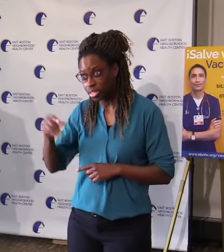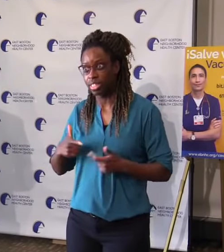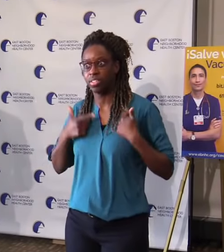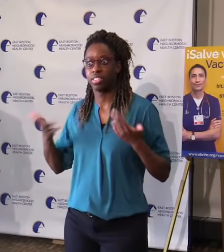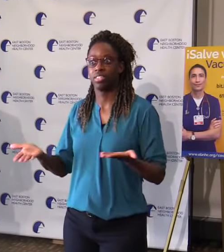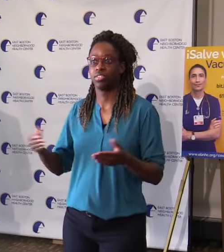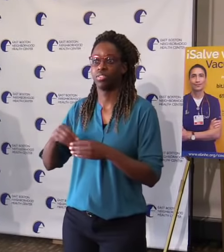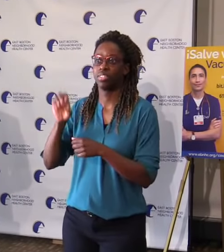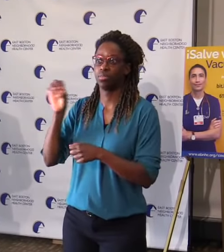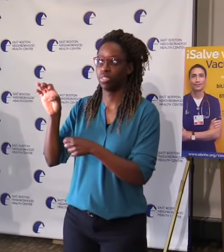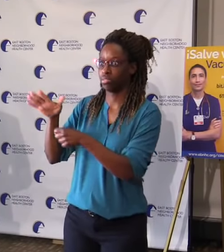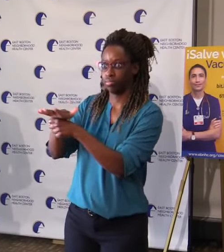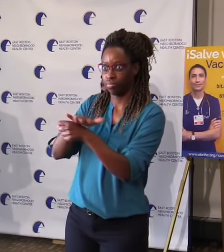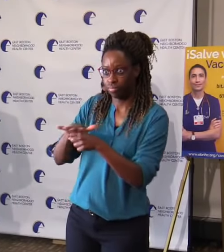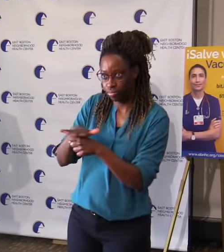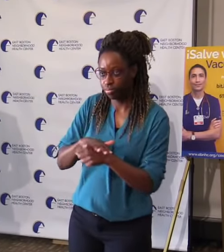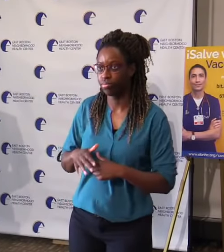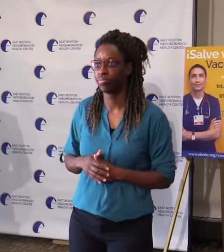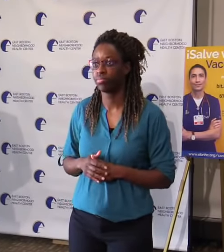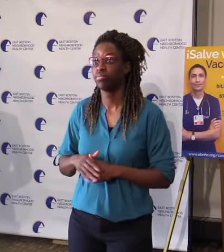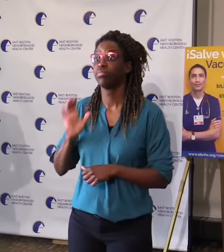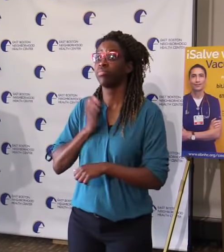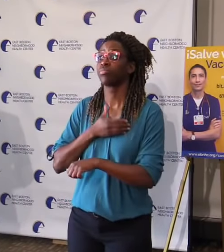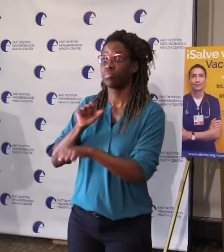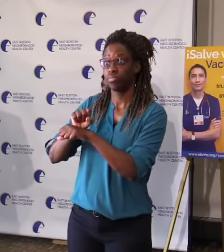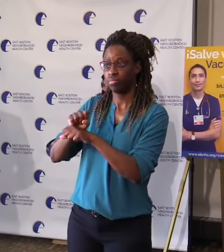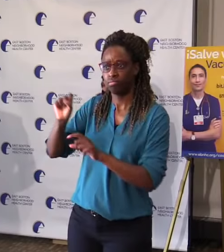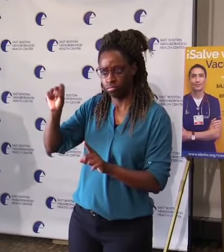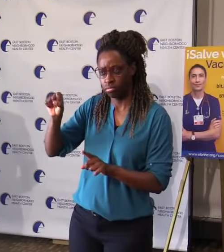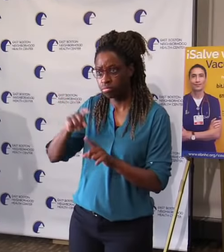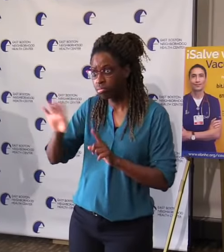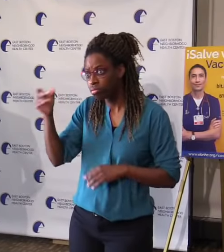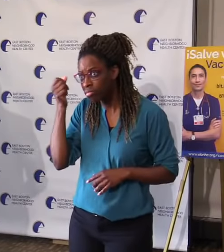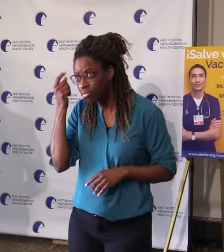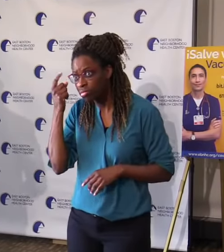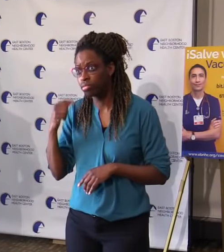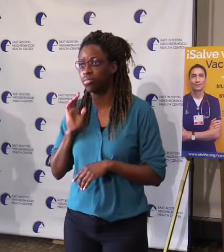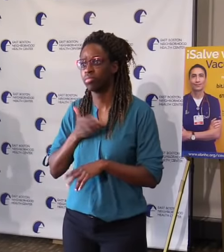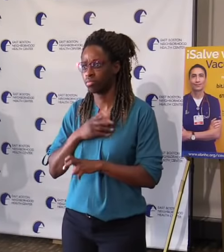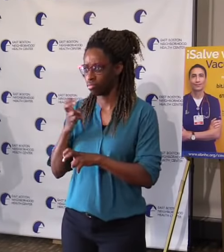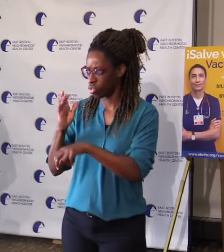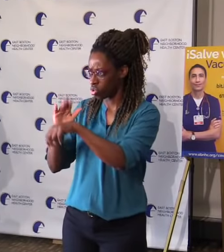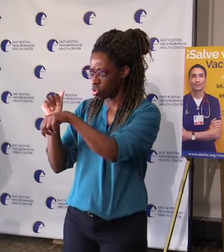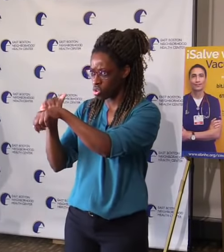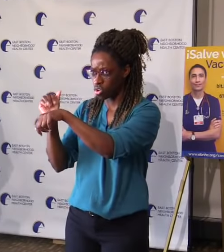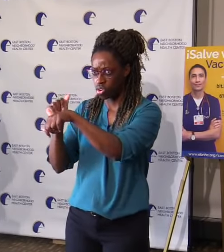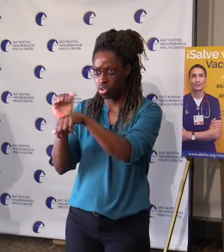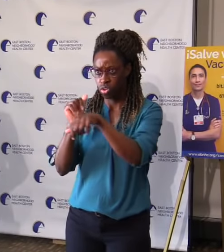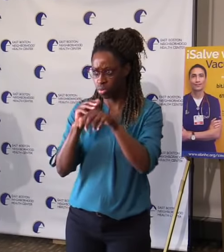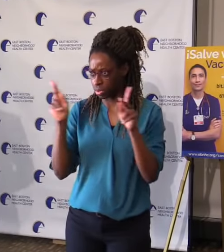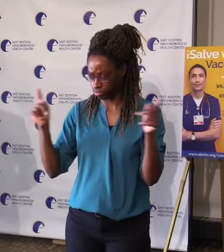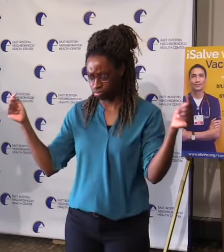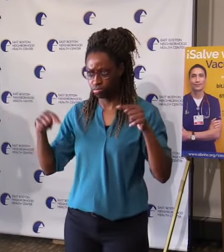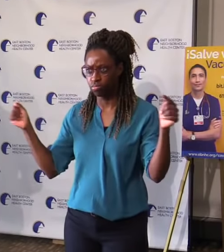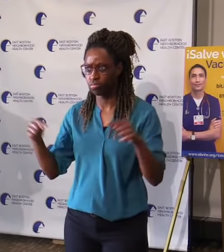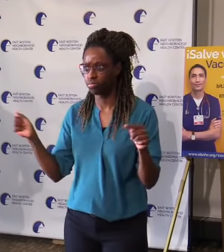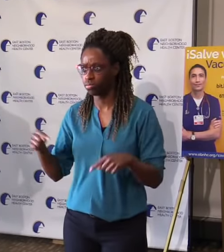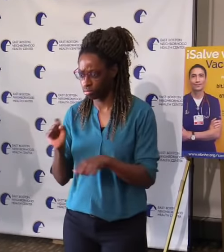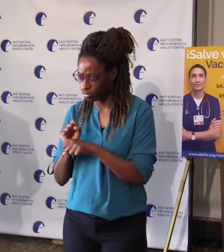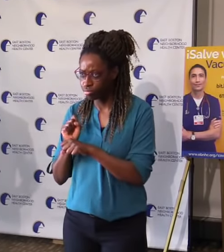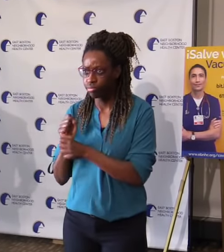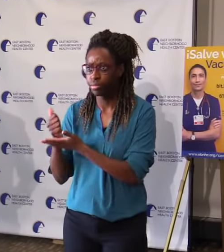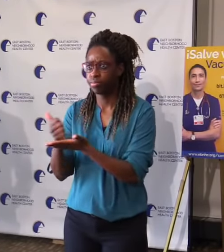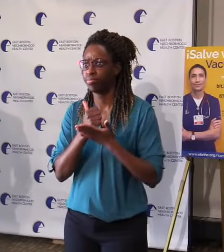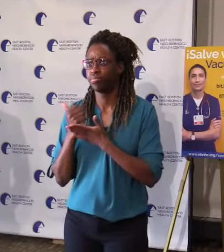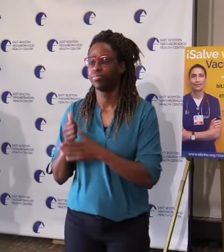is not only our job, but this is our calling. That's why creating these vaccine centers